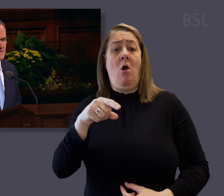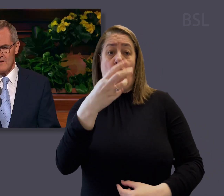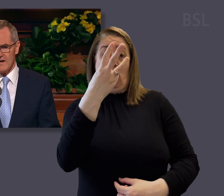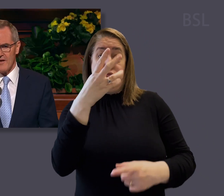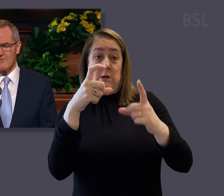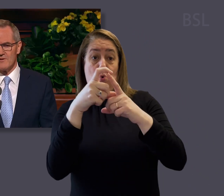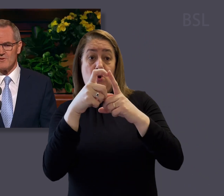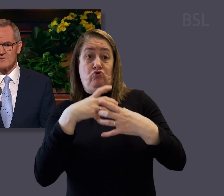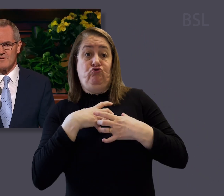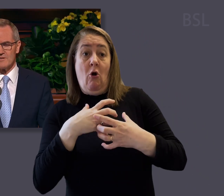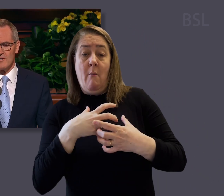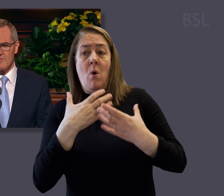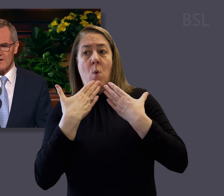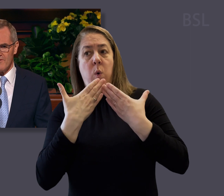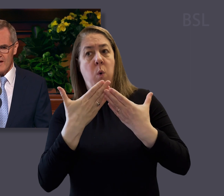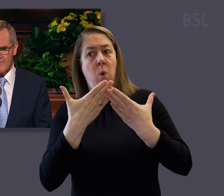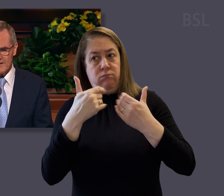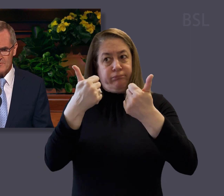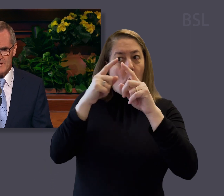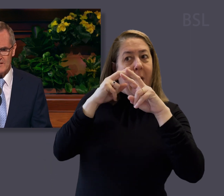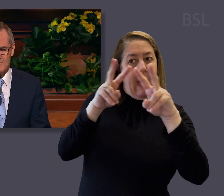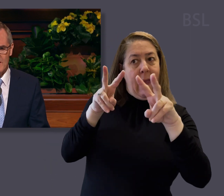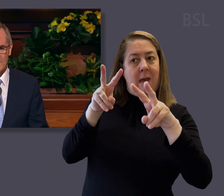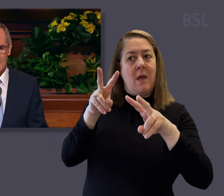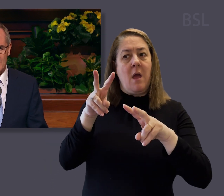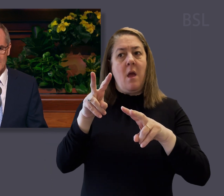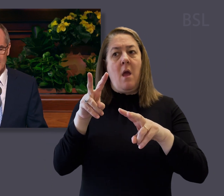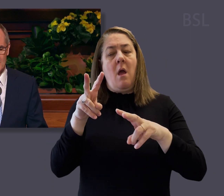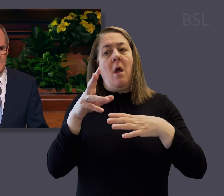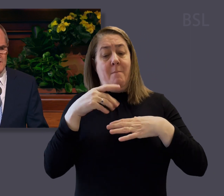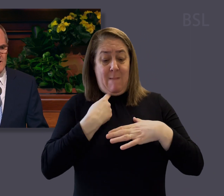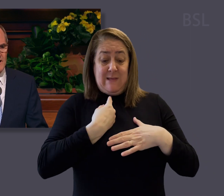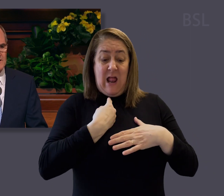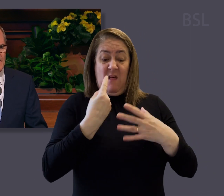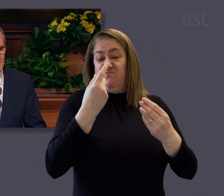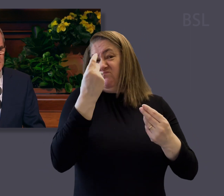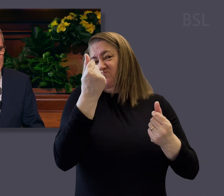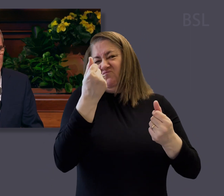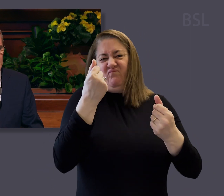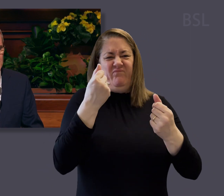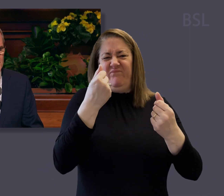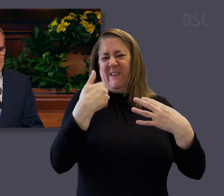Our three daughters were in shock but thankfully appeared to be okay. I had some minor injuries,